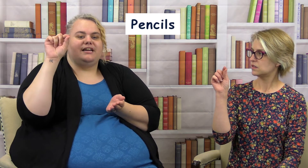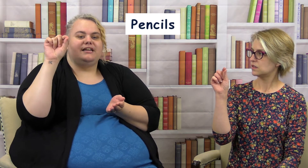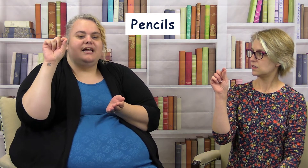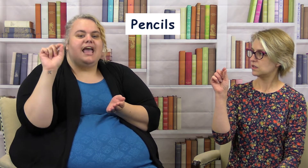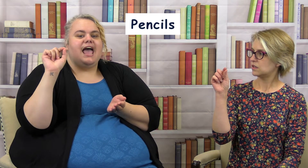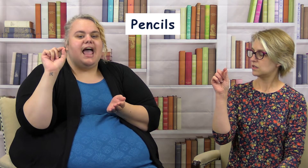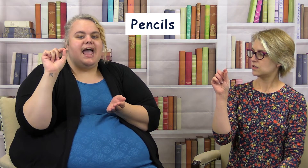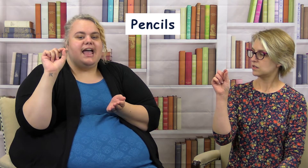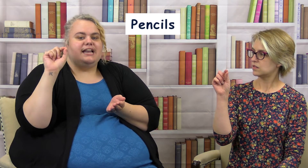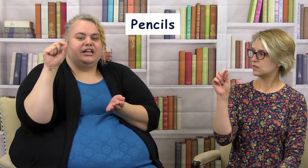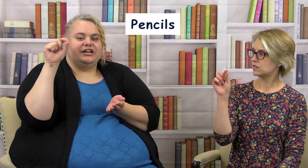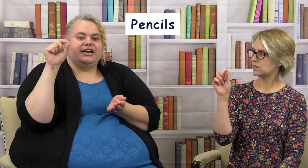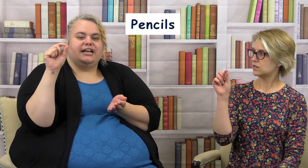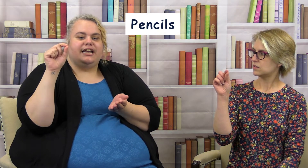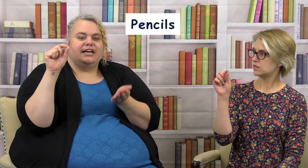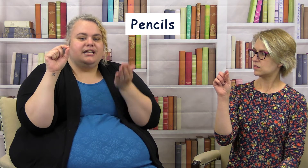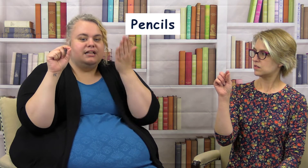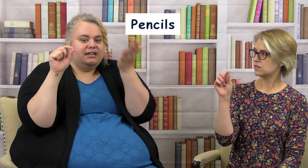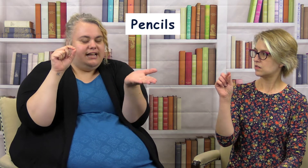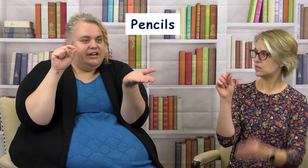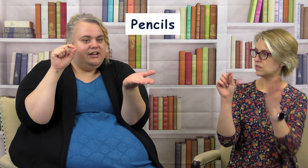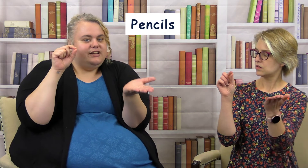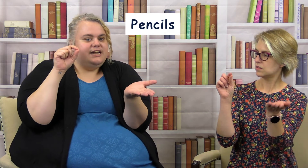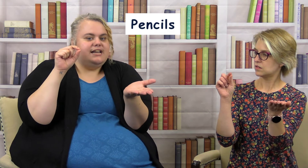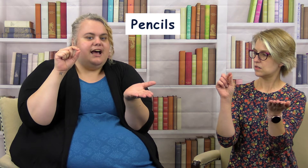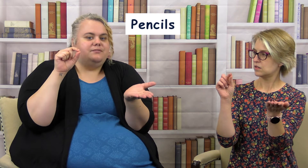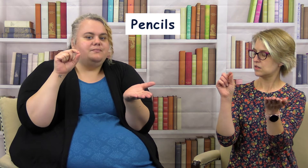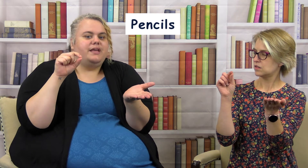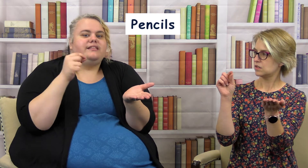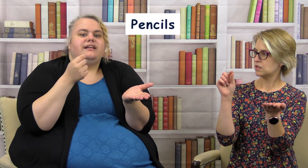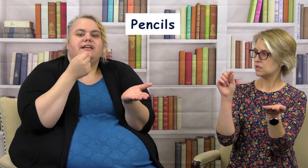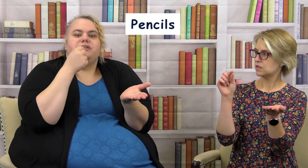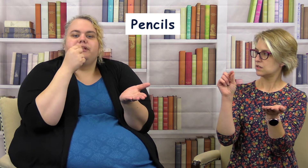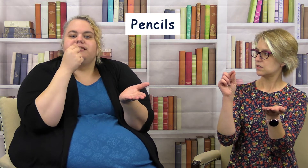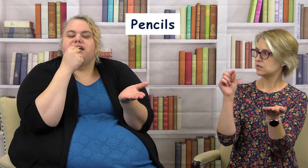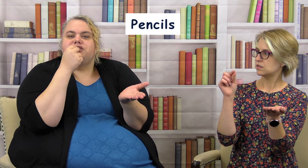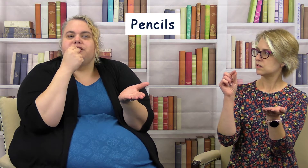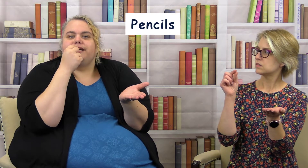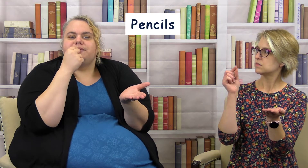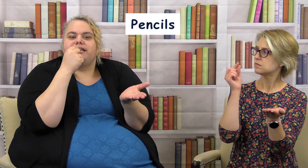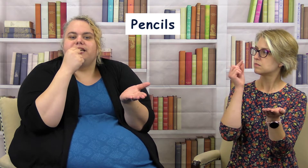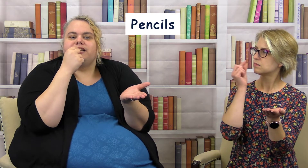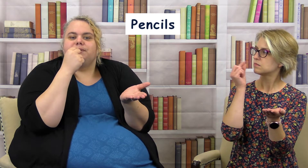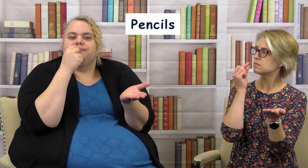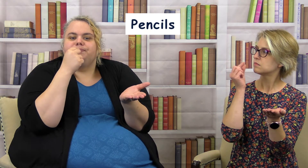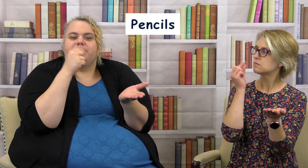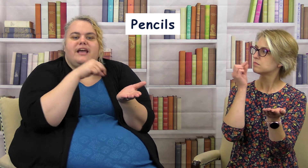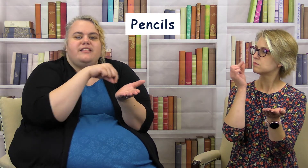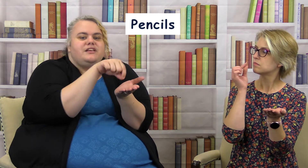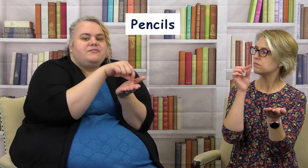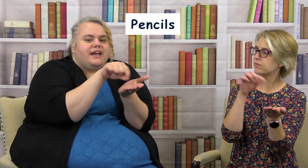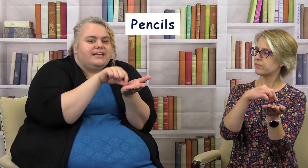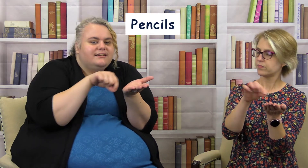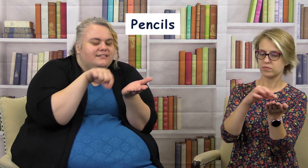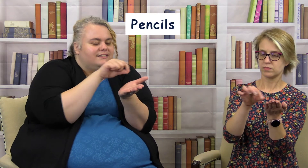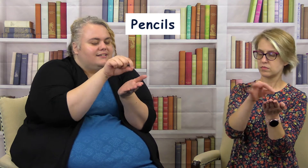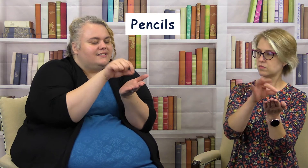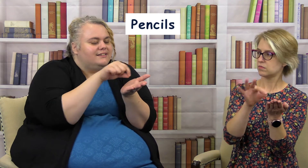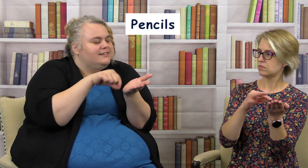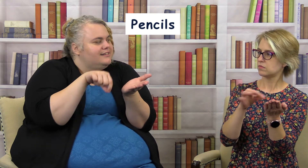and you're gonna lay your other hand down and then you like touch your lips like you're and then you write